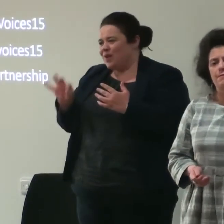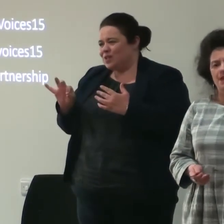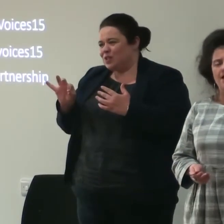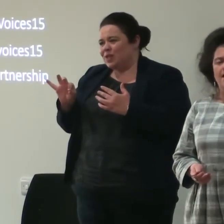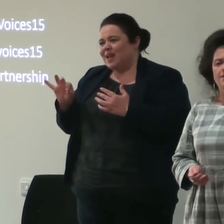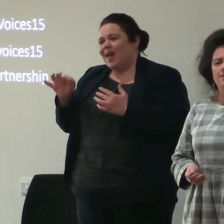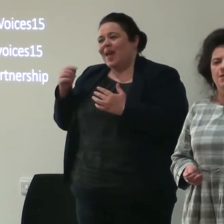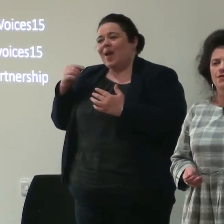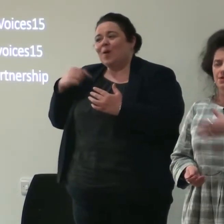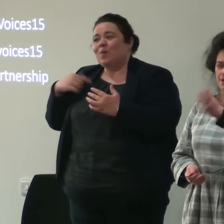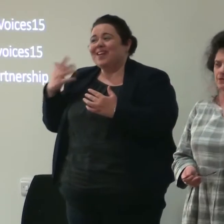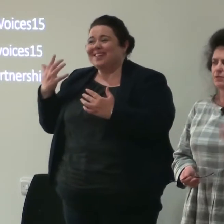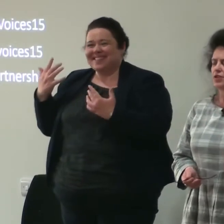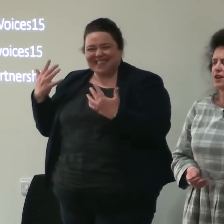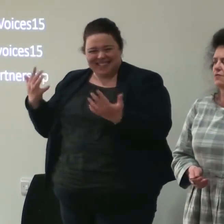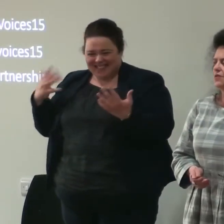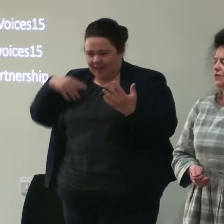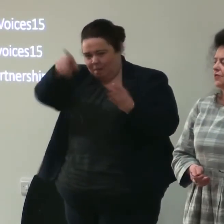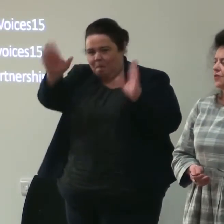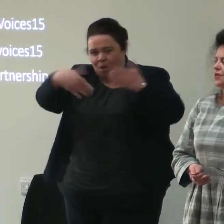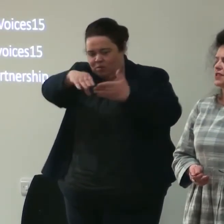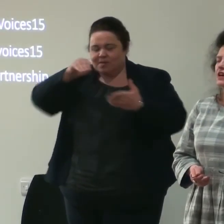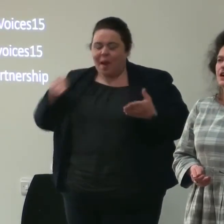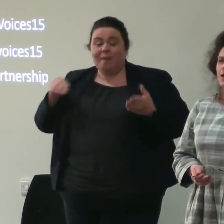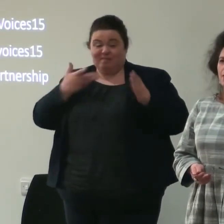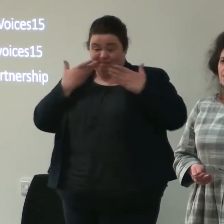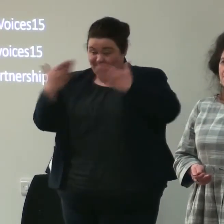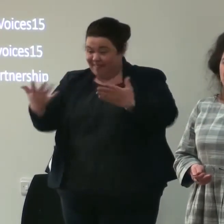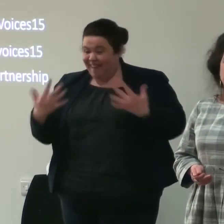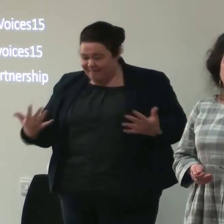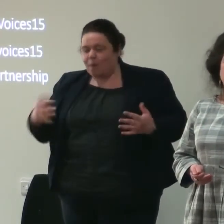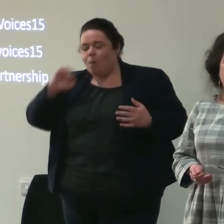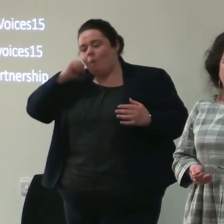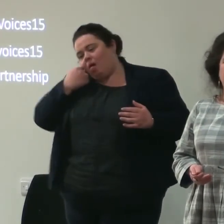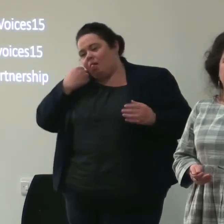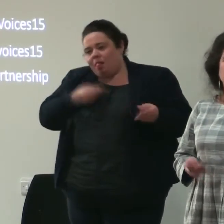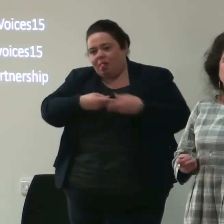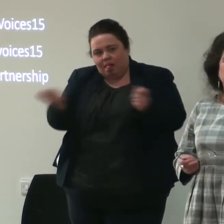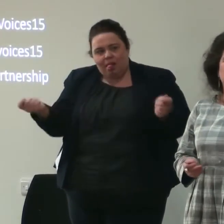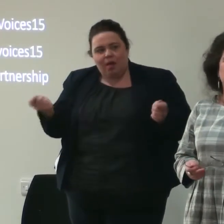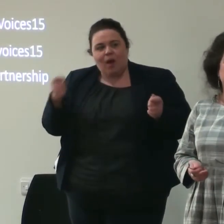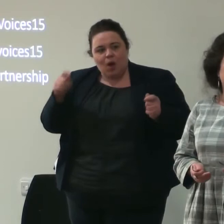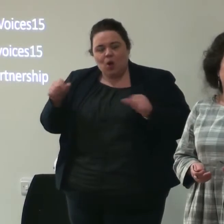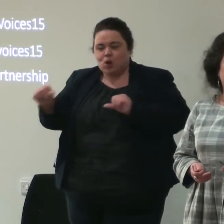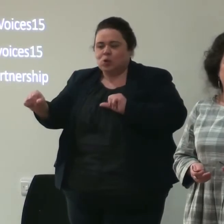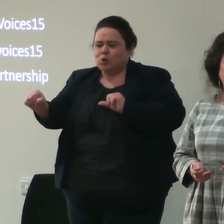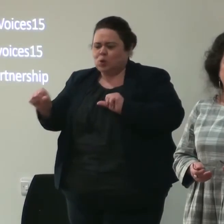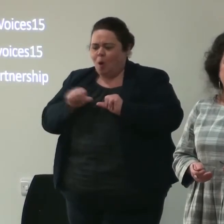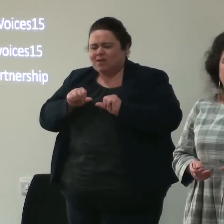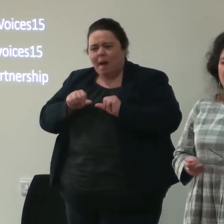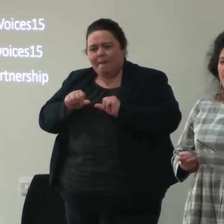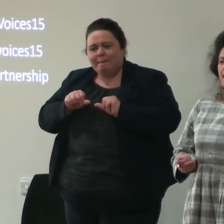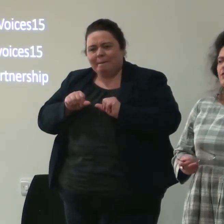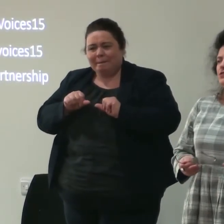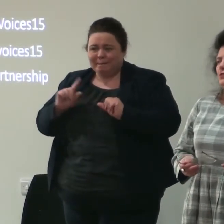take out of the box but that will be shared with you of course was the question about short termism and